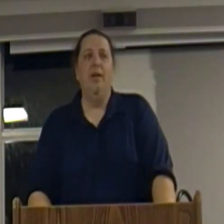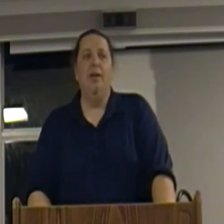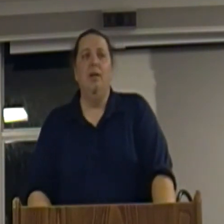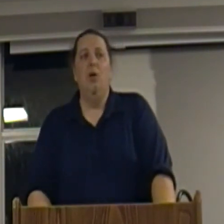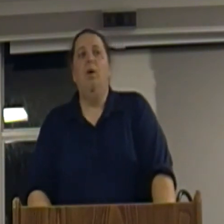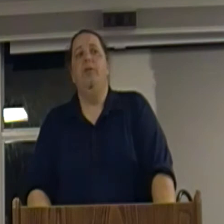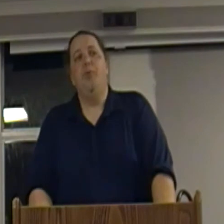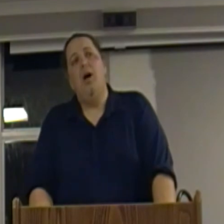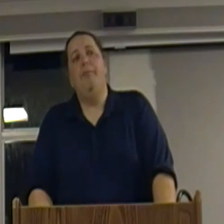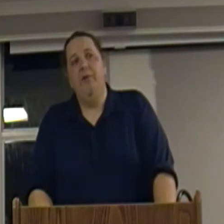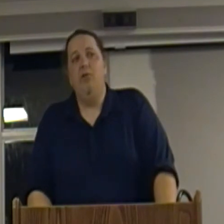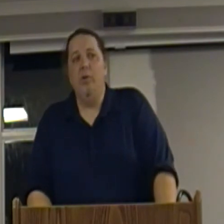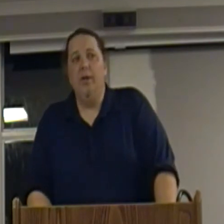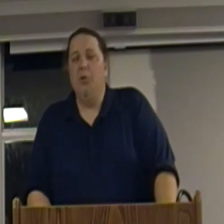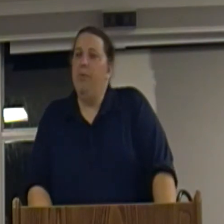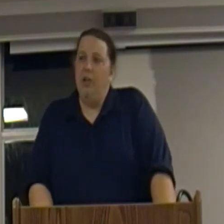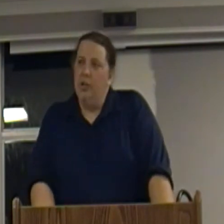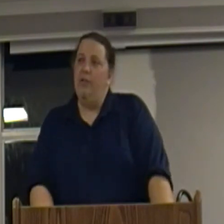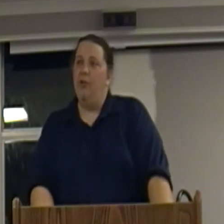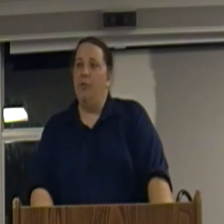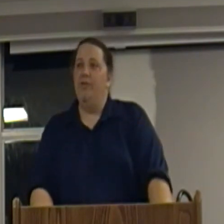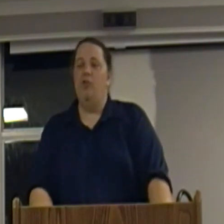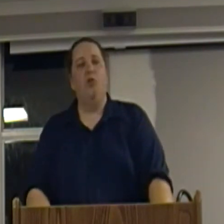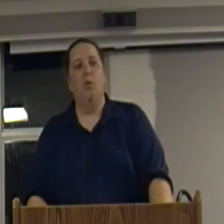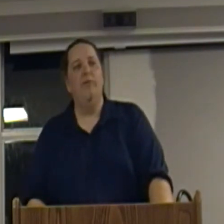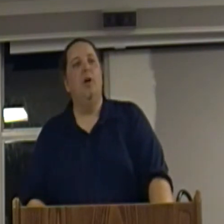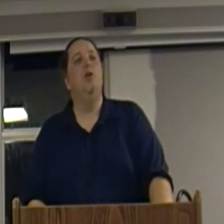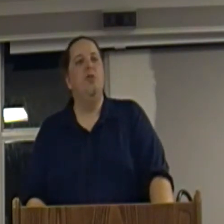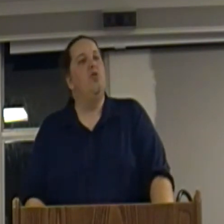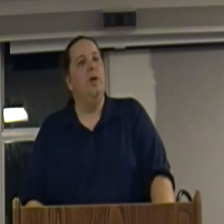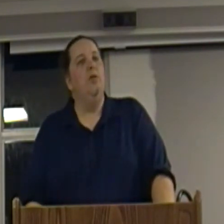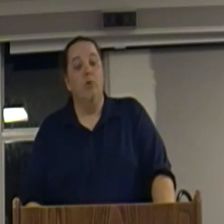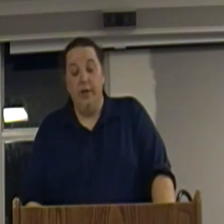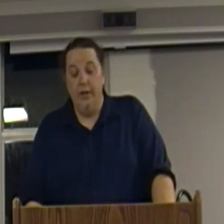say that, well, the problem is greed. It would be a good system if it just weren't for unrestrained greed.